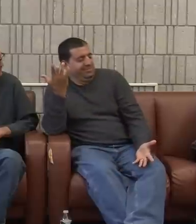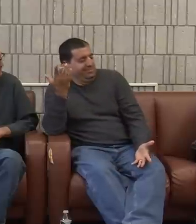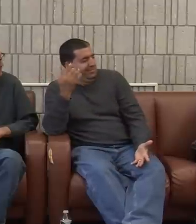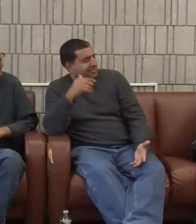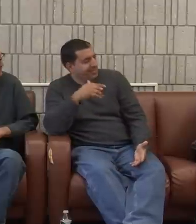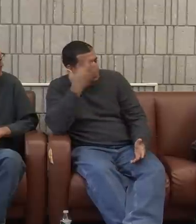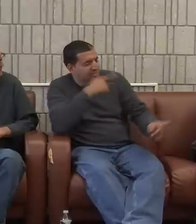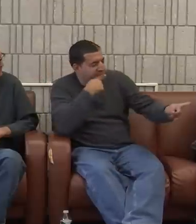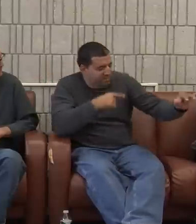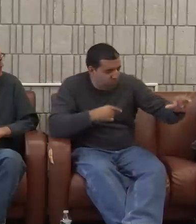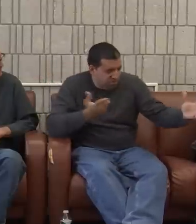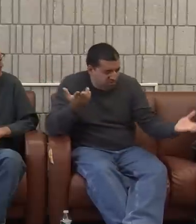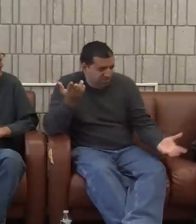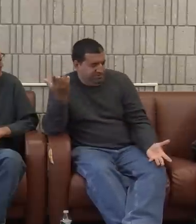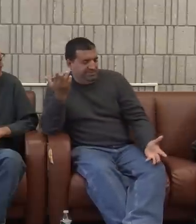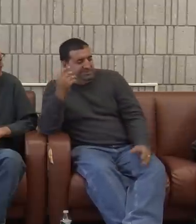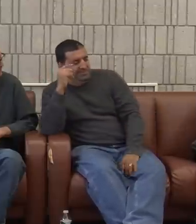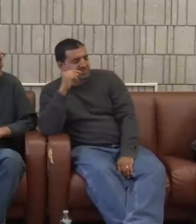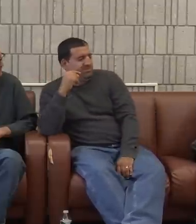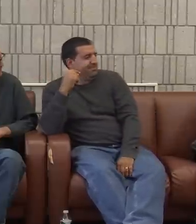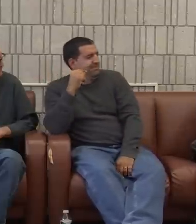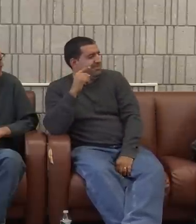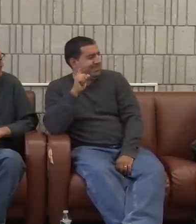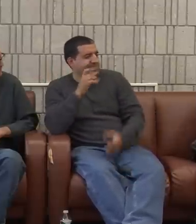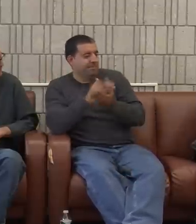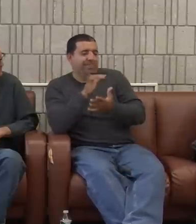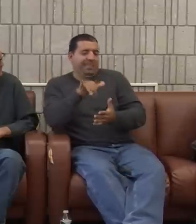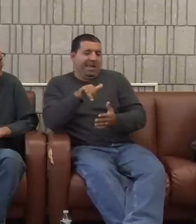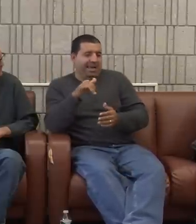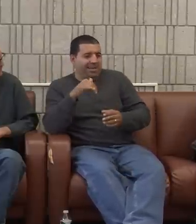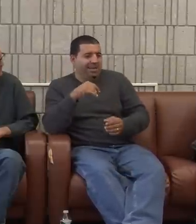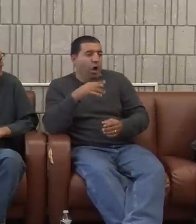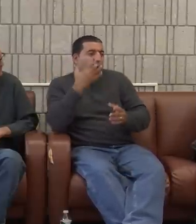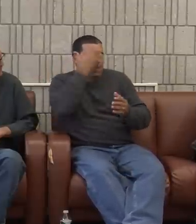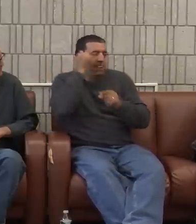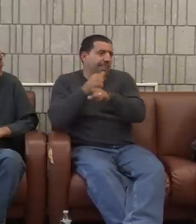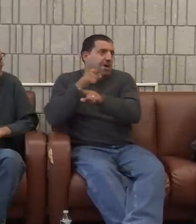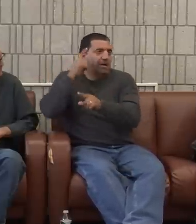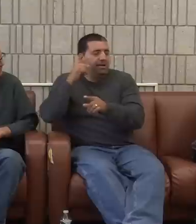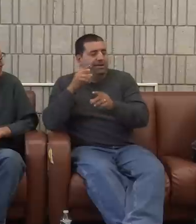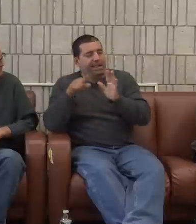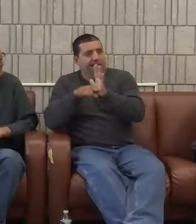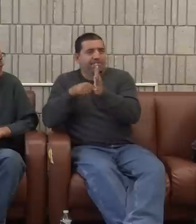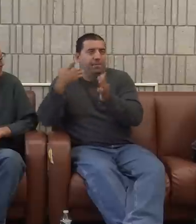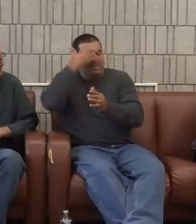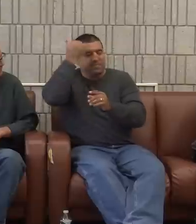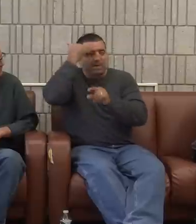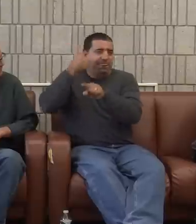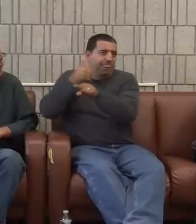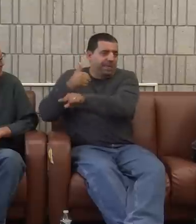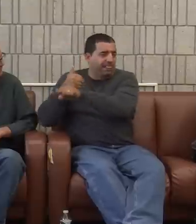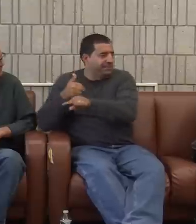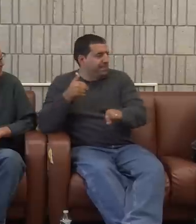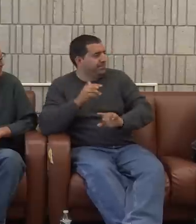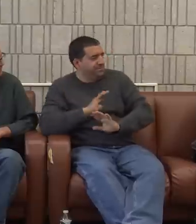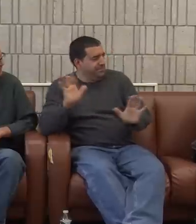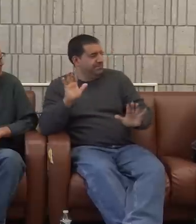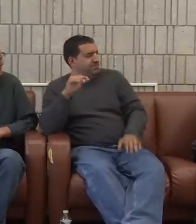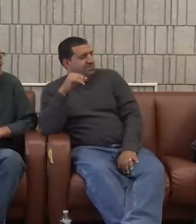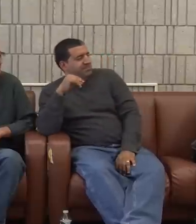Oh, it's because he's deaf. That's another thing. Well, you're hearing. So stop that, oh, because he's deaf. And don't say, because of